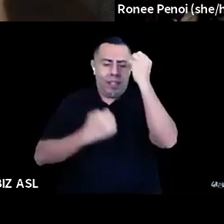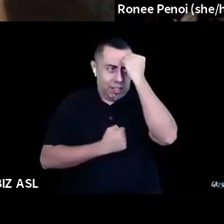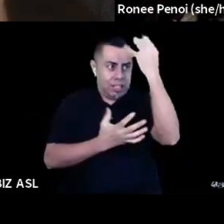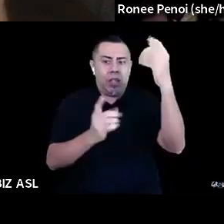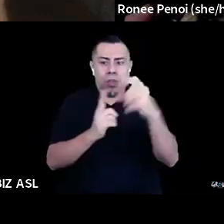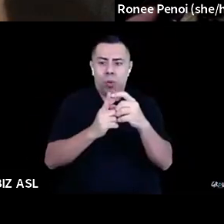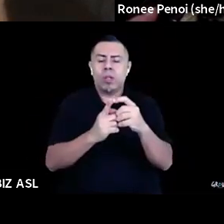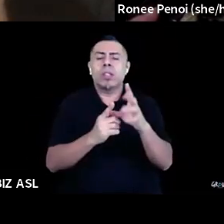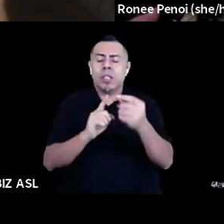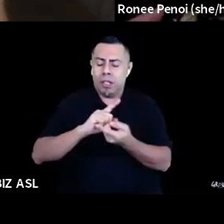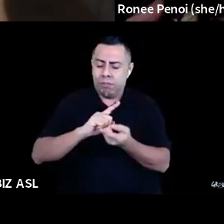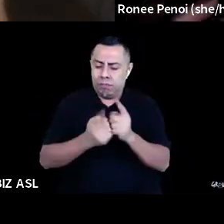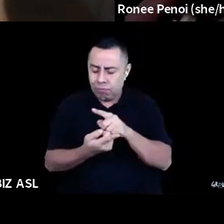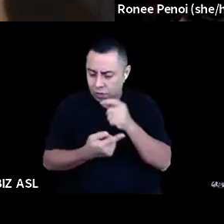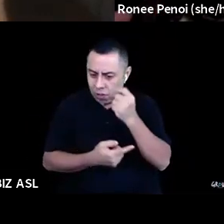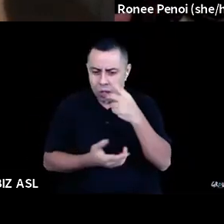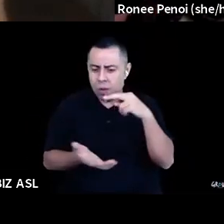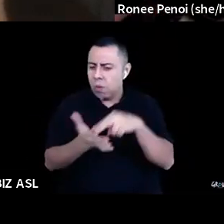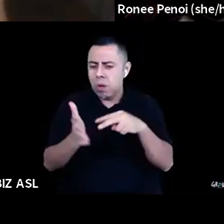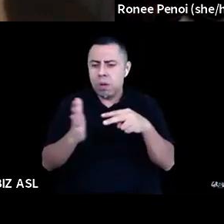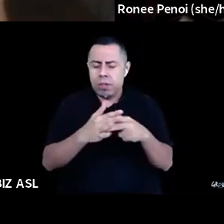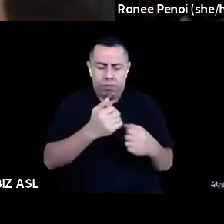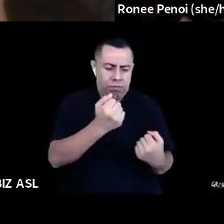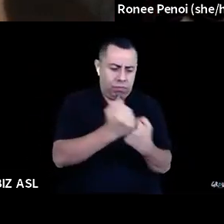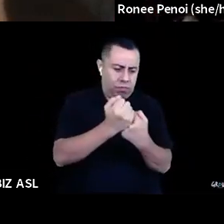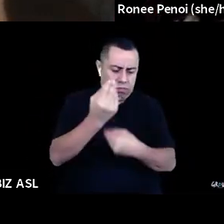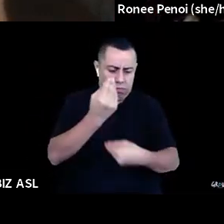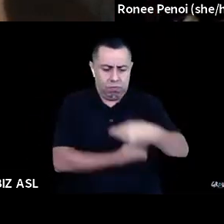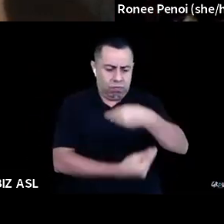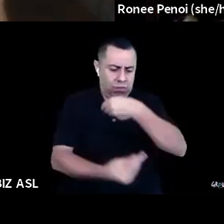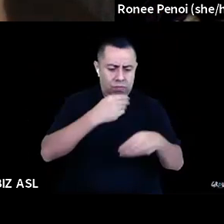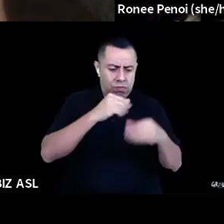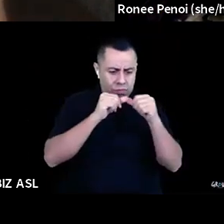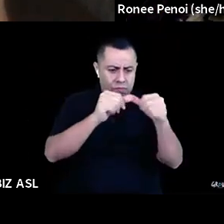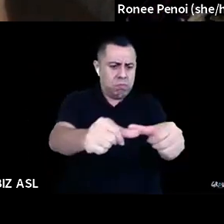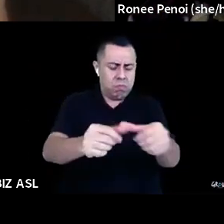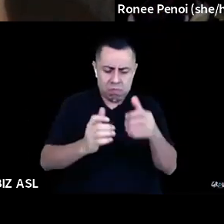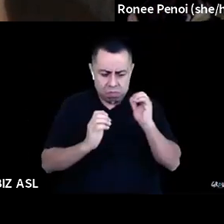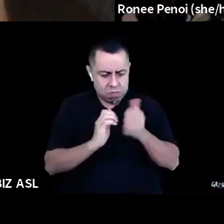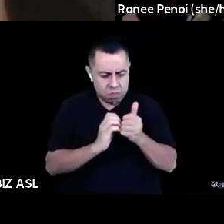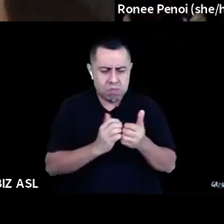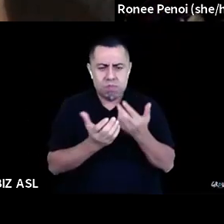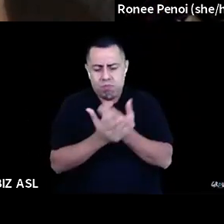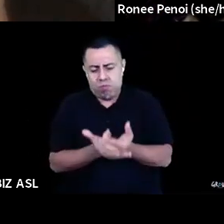sustainability? And what are the resources that we're talking about? Because no, it's not this pure virgin myth of the wilderness.